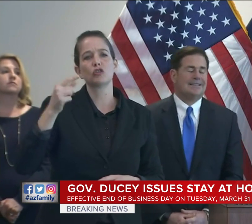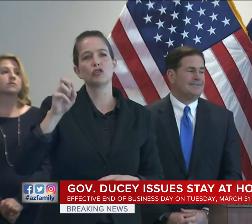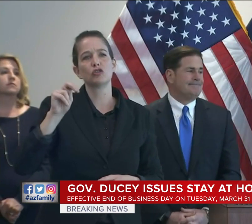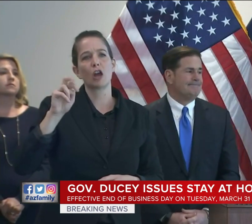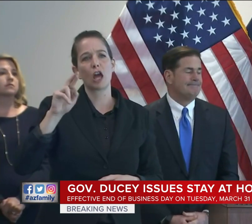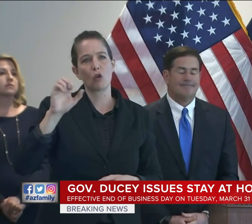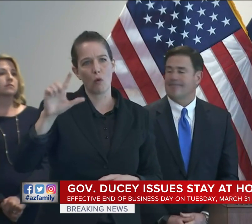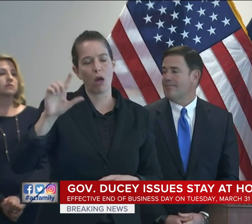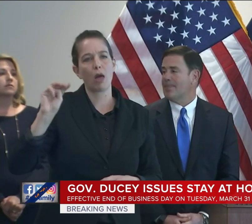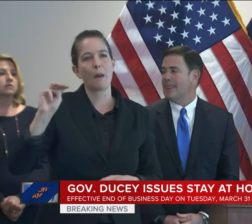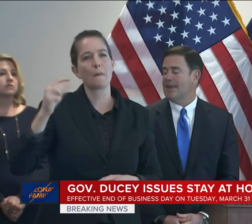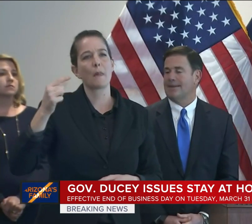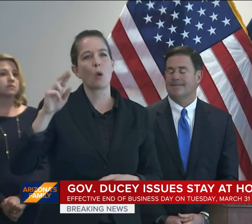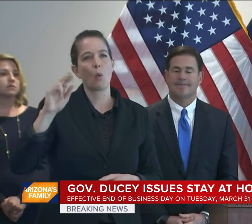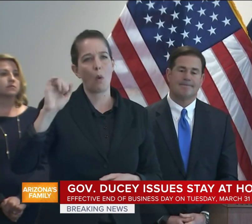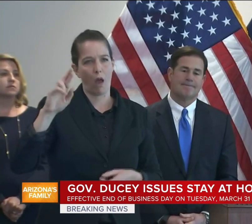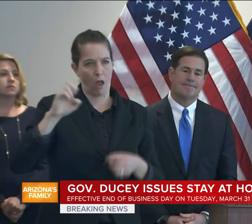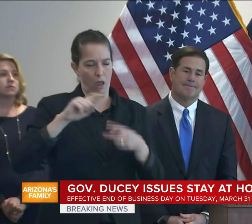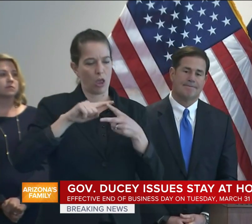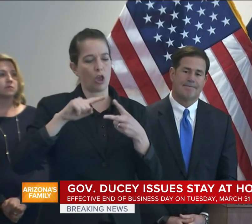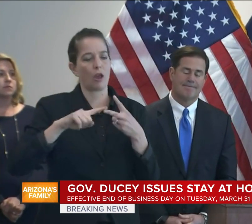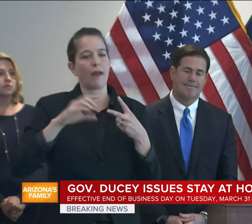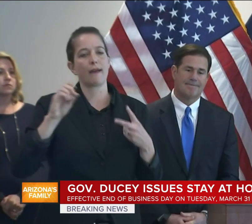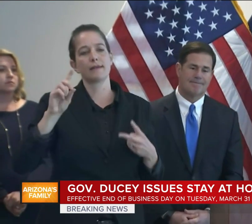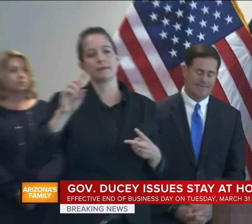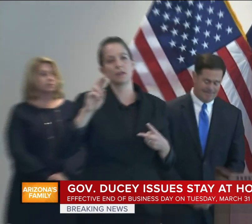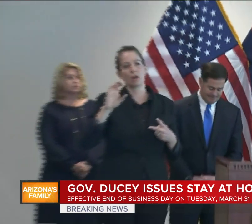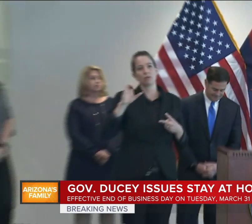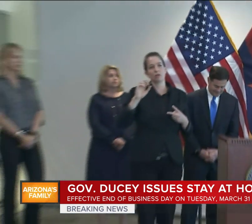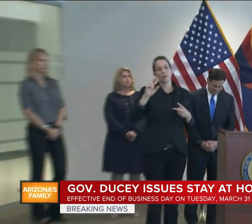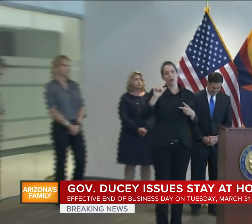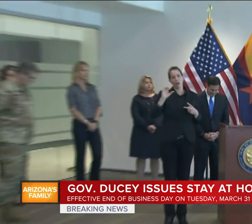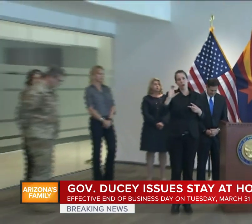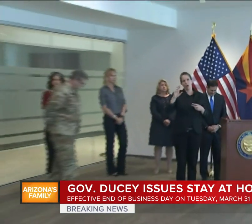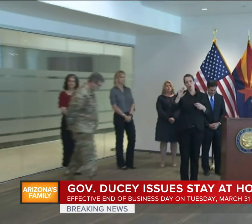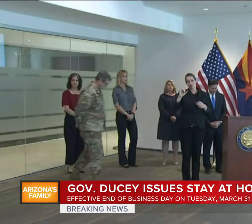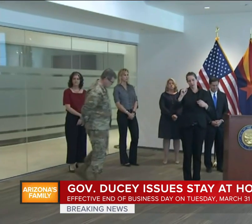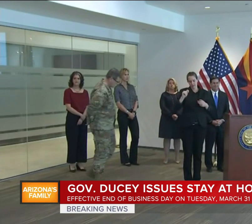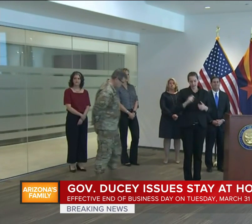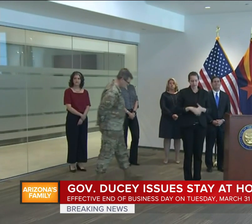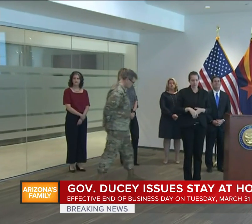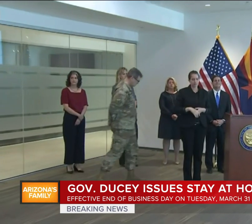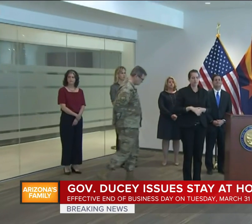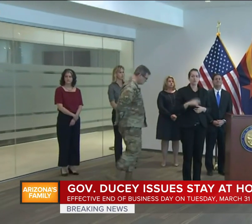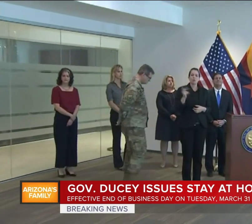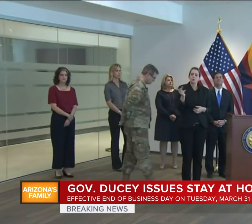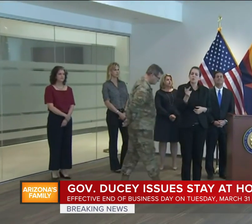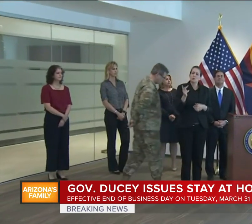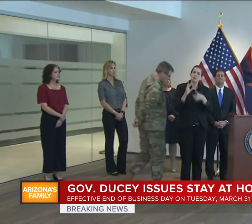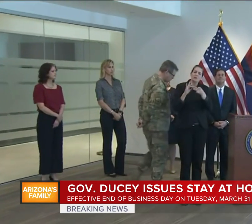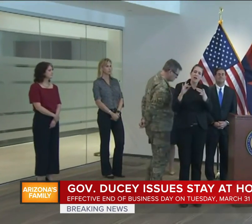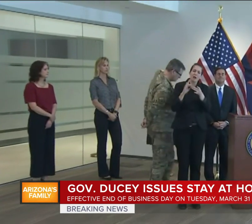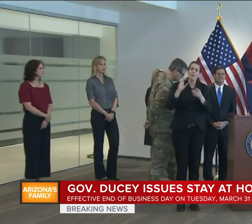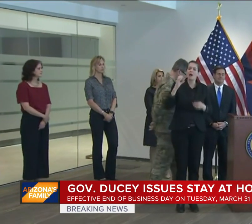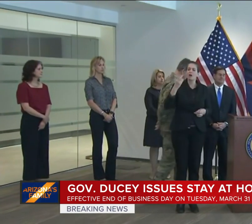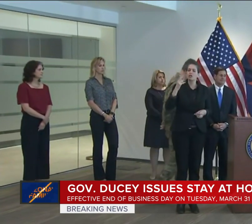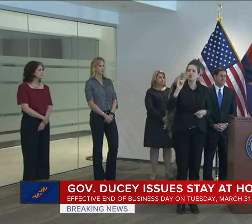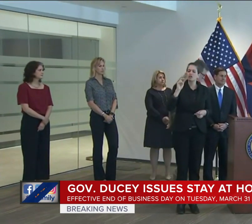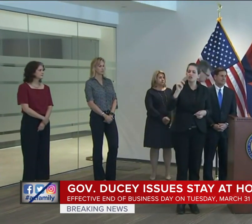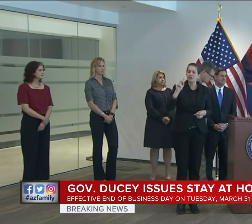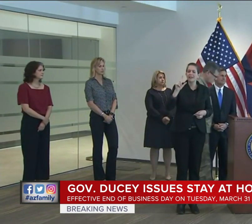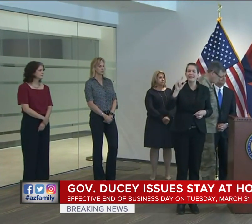I was hoping to get some information about what you spoke about, what's going on with Chinle taking Black Hawk